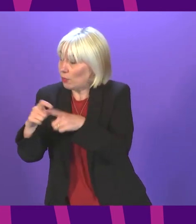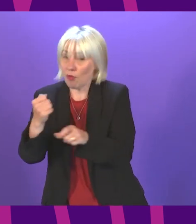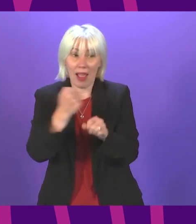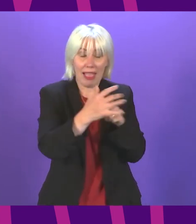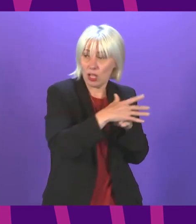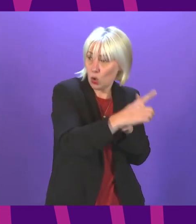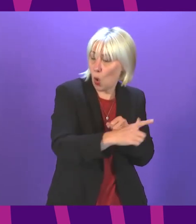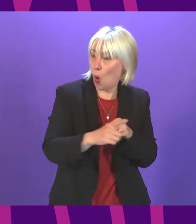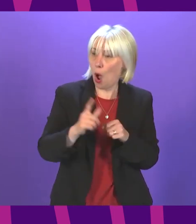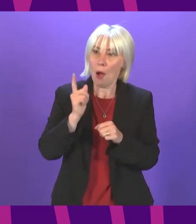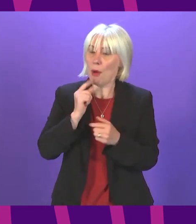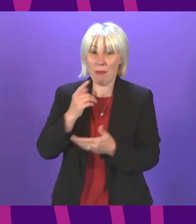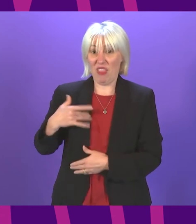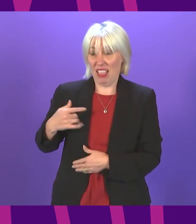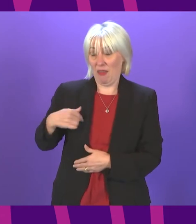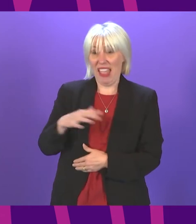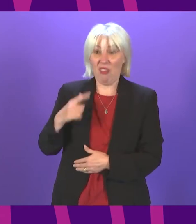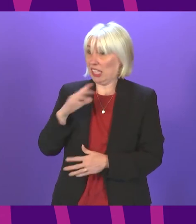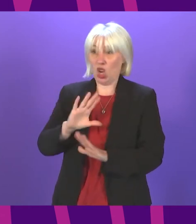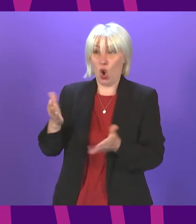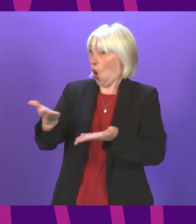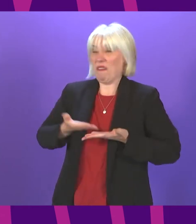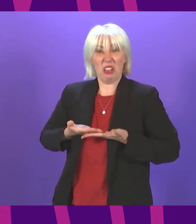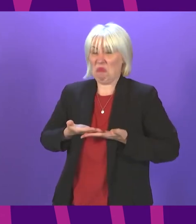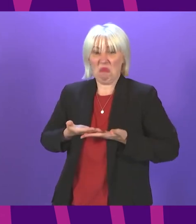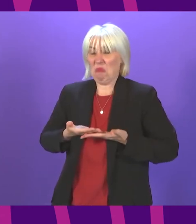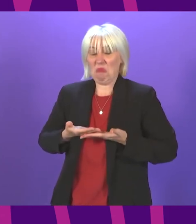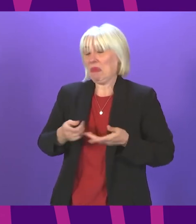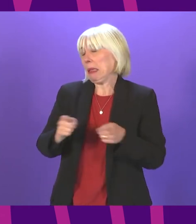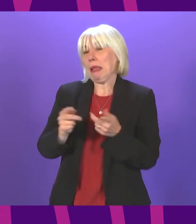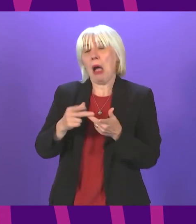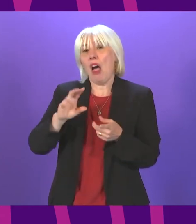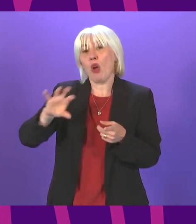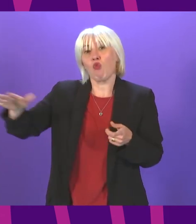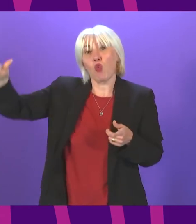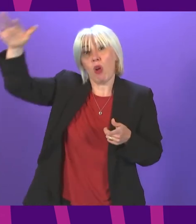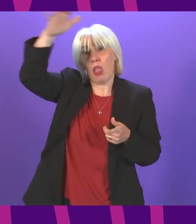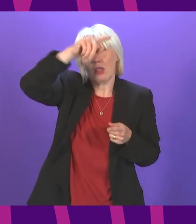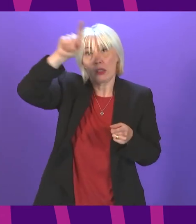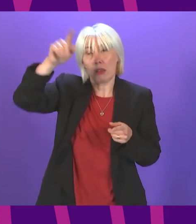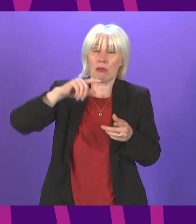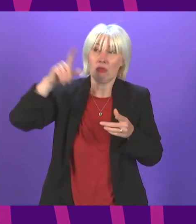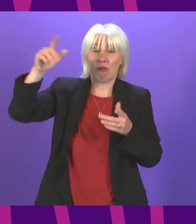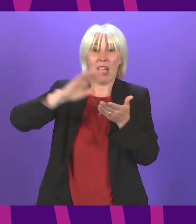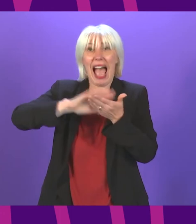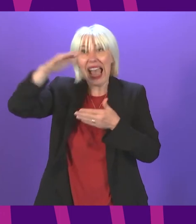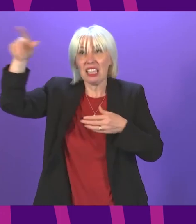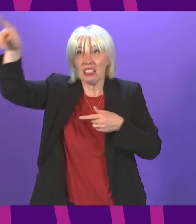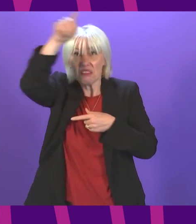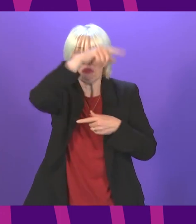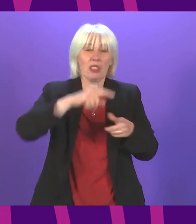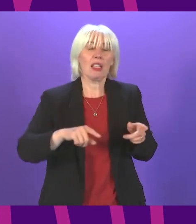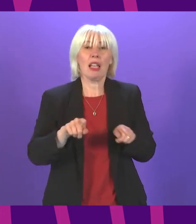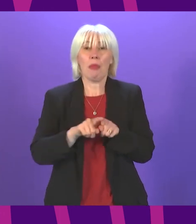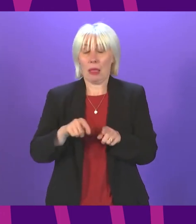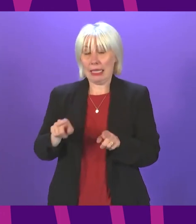constituents tell me they're not additionally unlike other rural parts of Scotland such as the Highlands and Islands and Ayrshire and Arran patients across